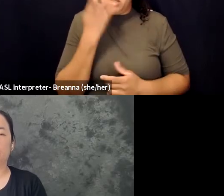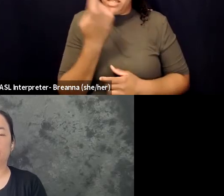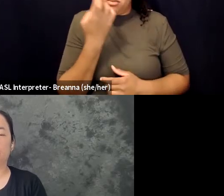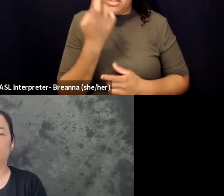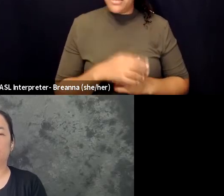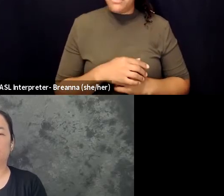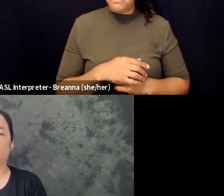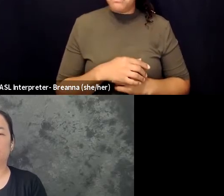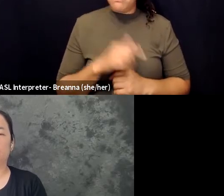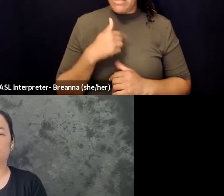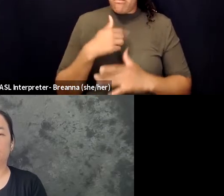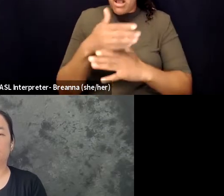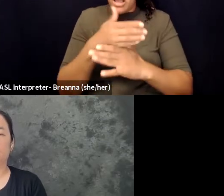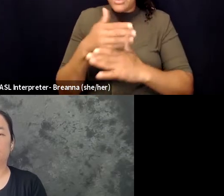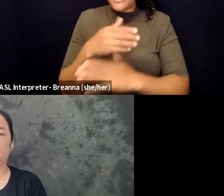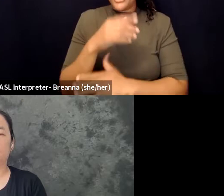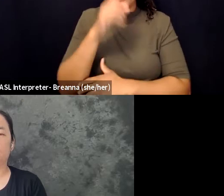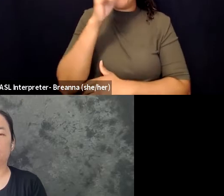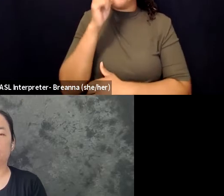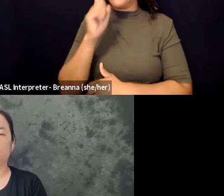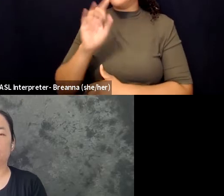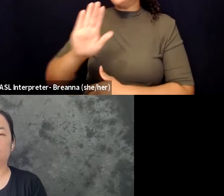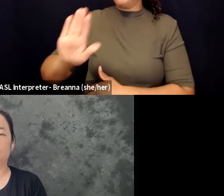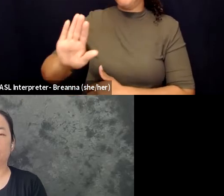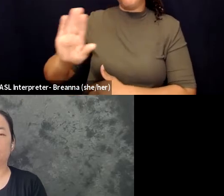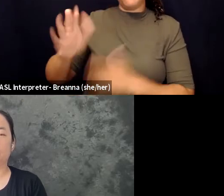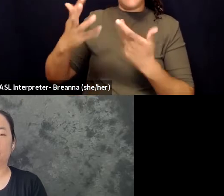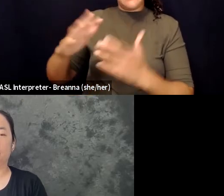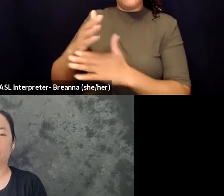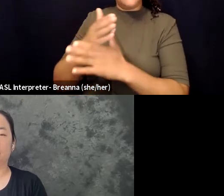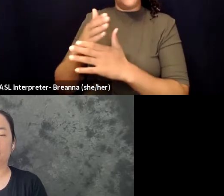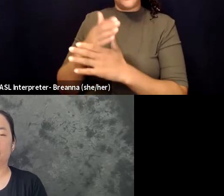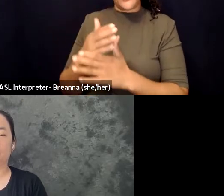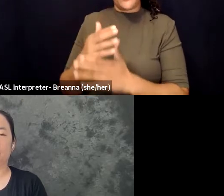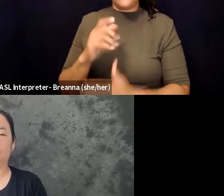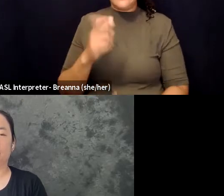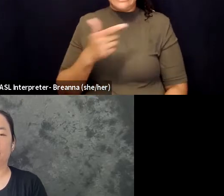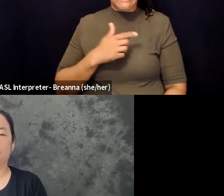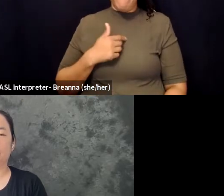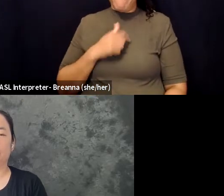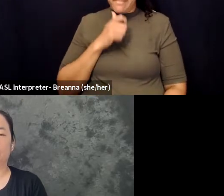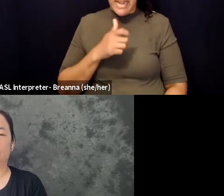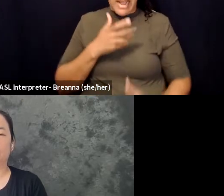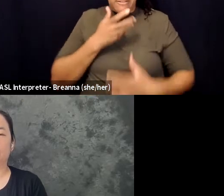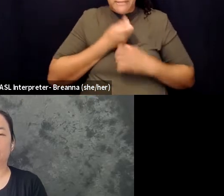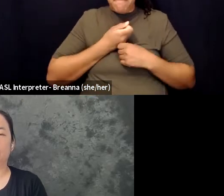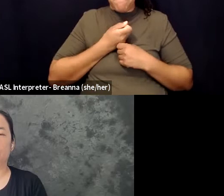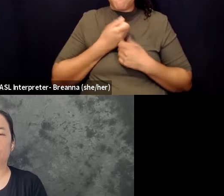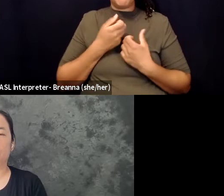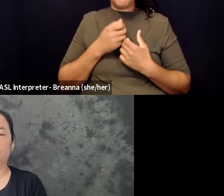because they've shared so much about their life and i haven't shared this certain aspect of mine but you truly don't want to